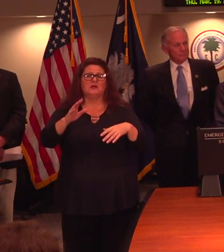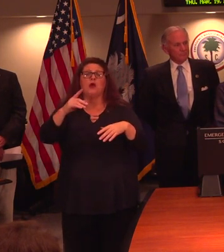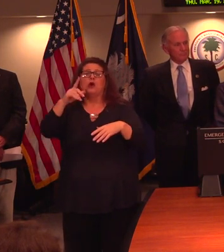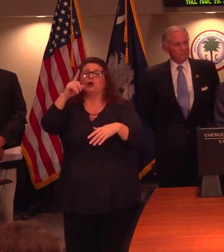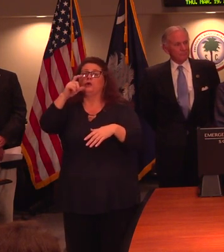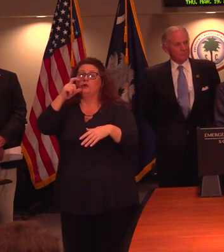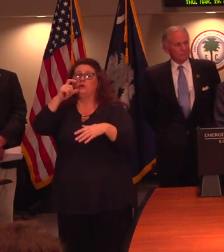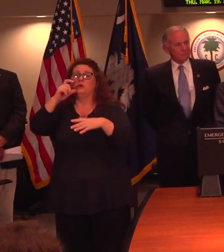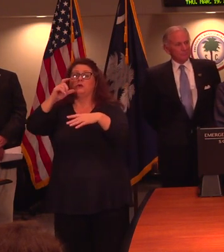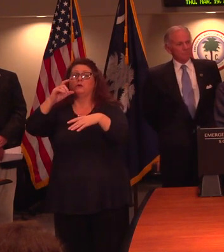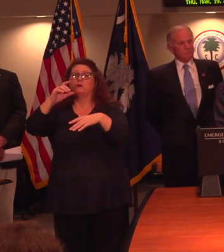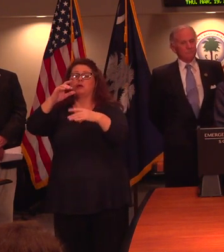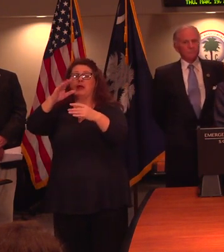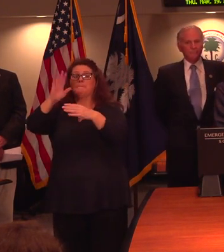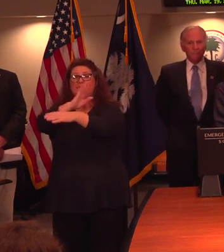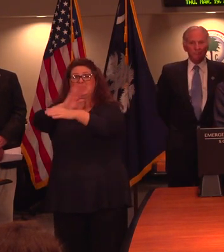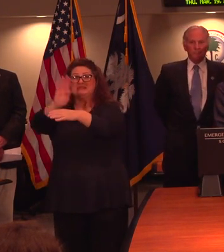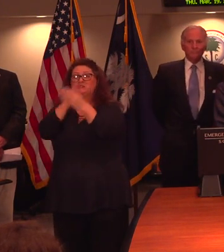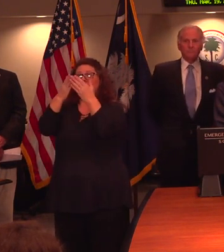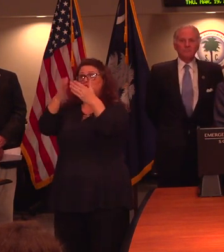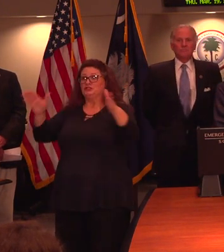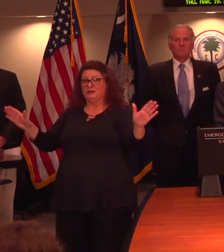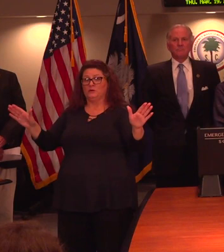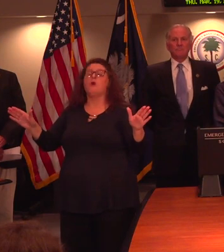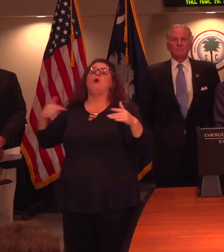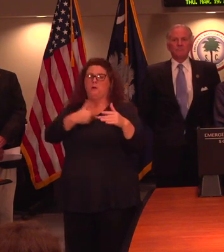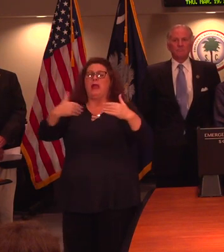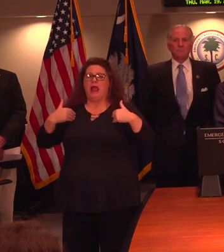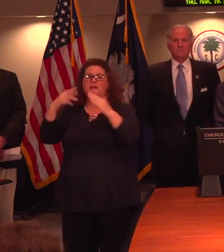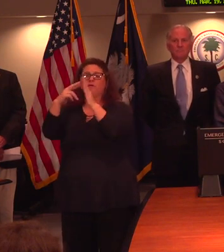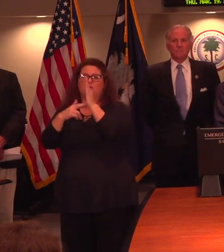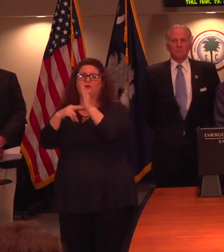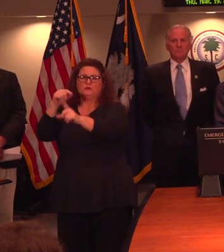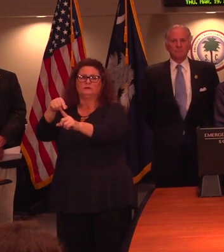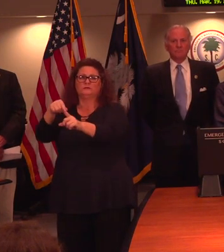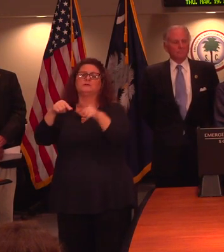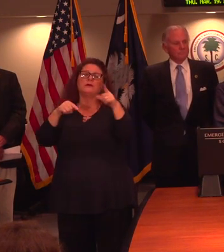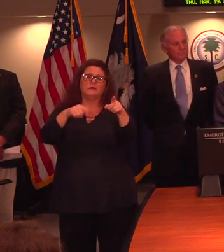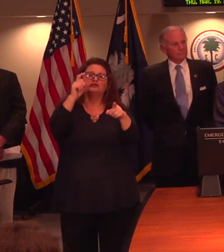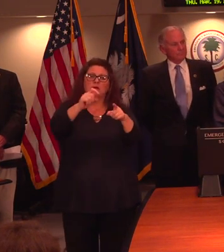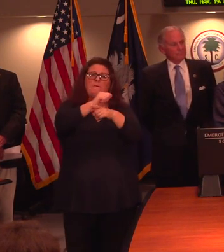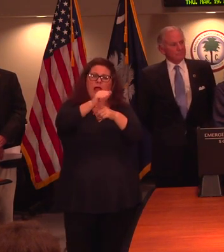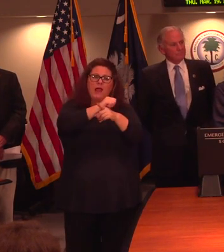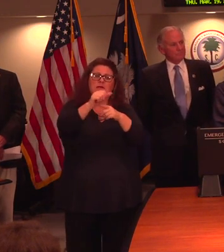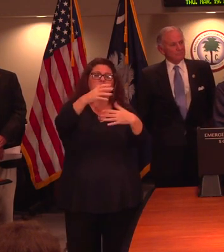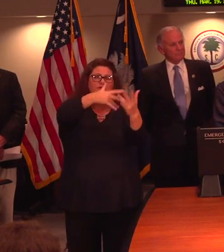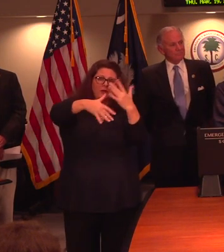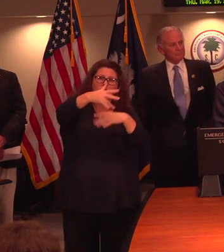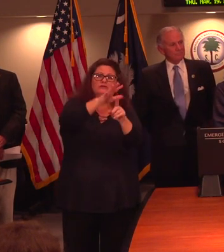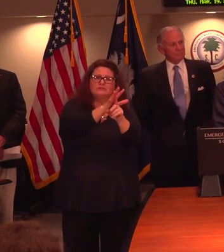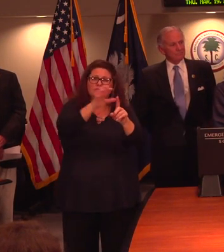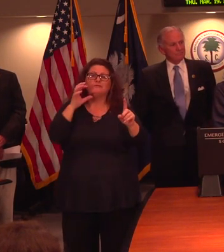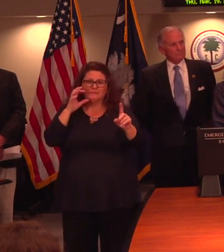businesses in general. And they're essentially the same, that they should practice social distancing and consider if